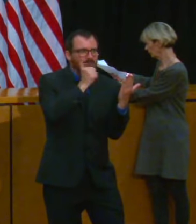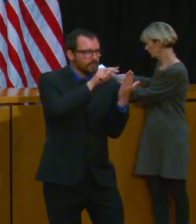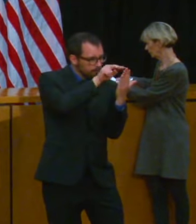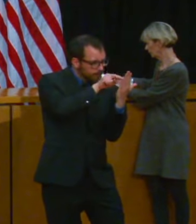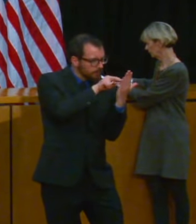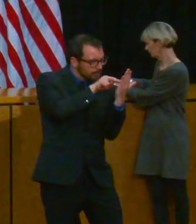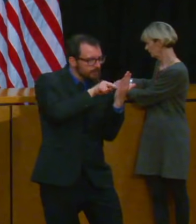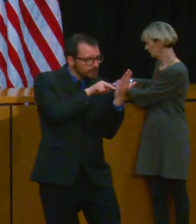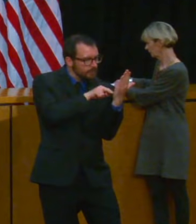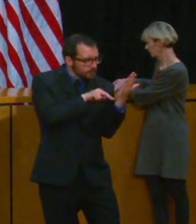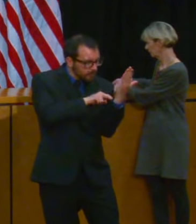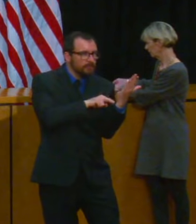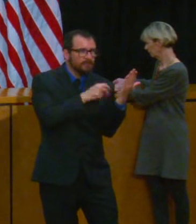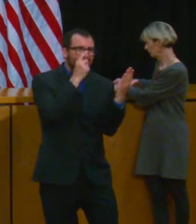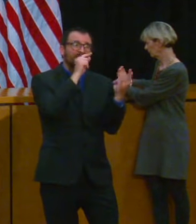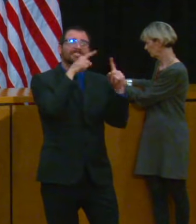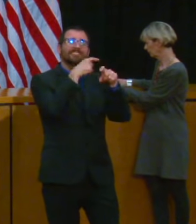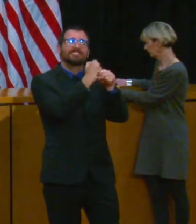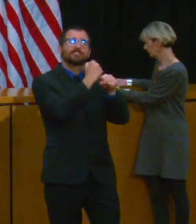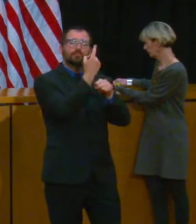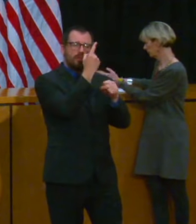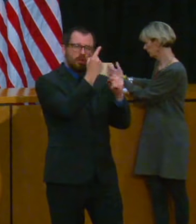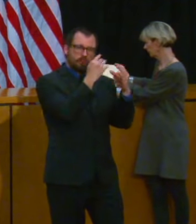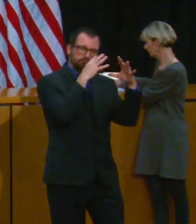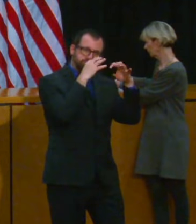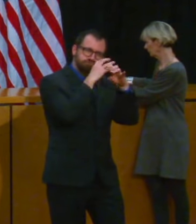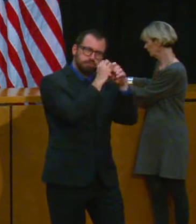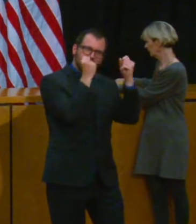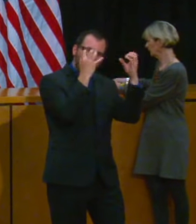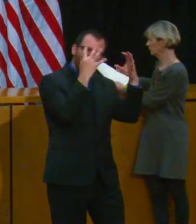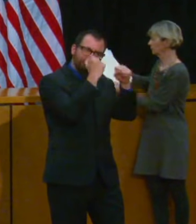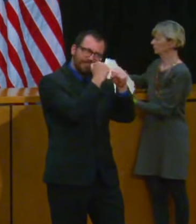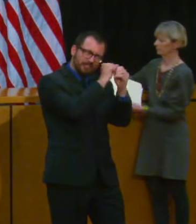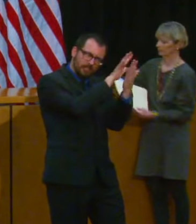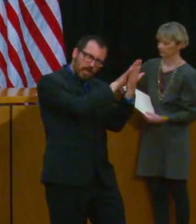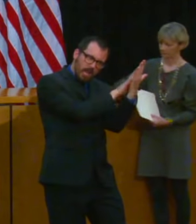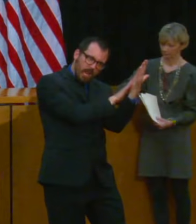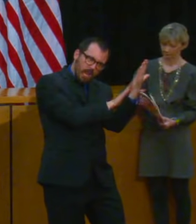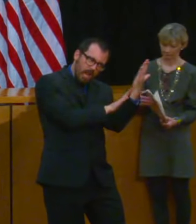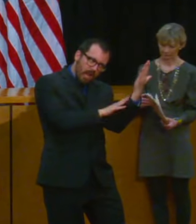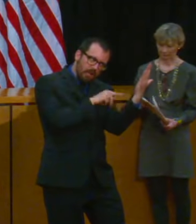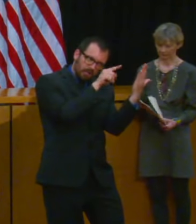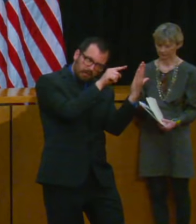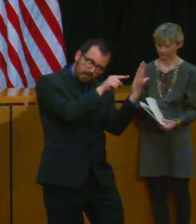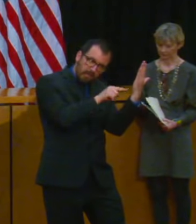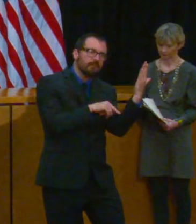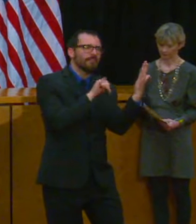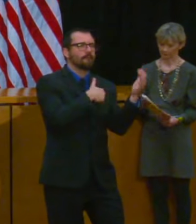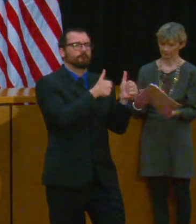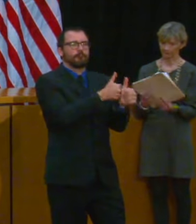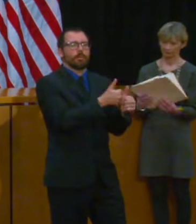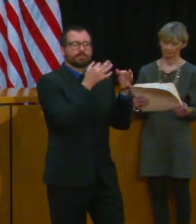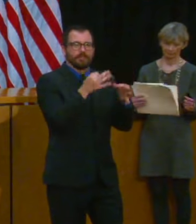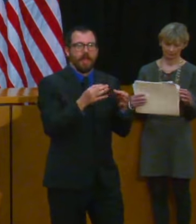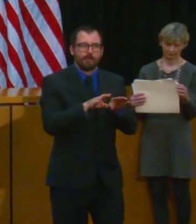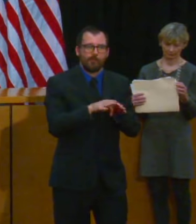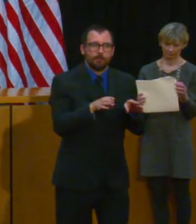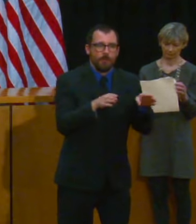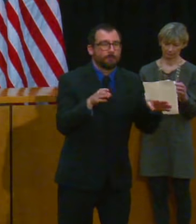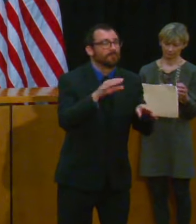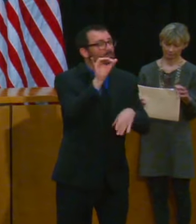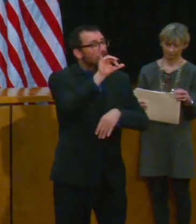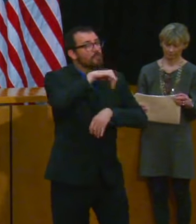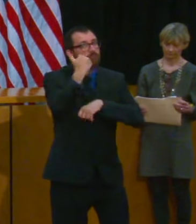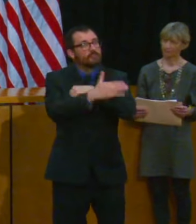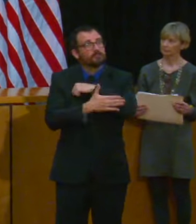every country with respect to when it's appropriate to reopen to make sure that we open reopen when the time is right we do it in a